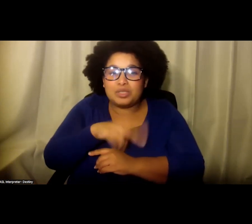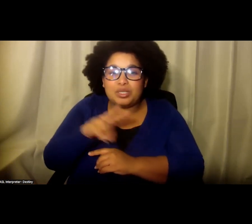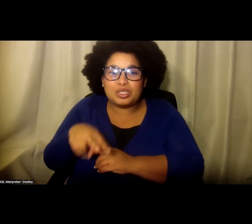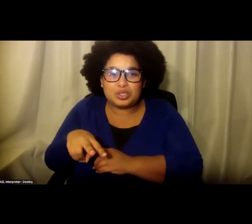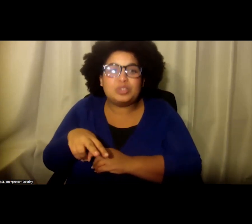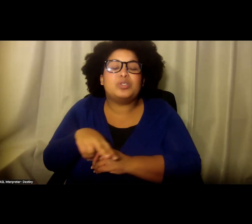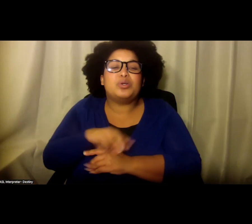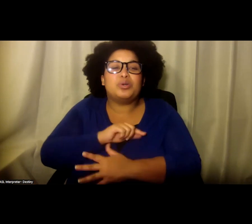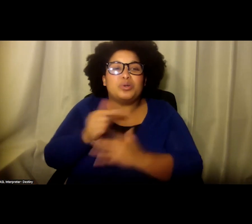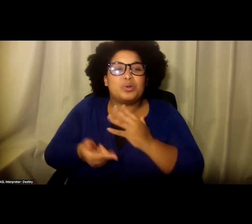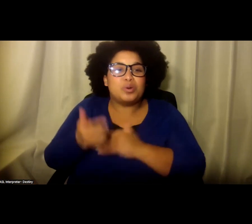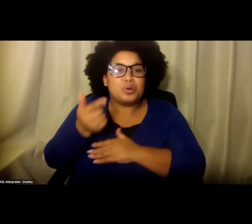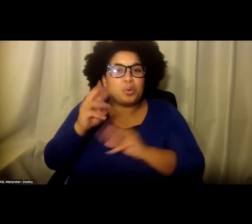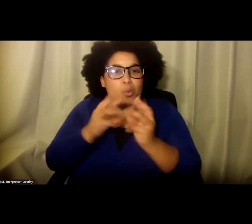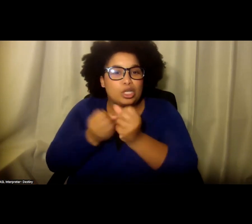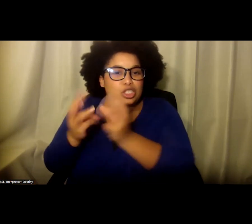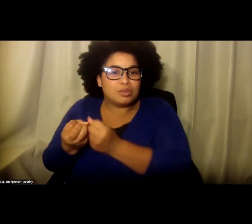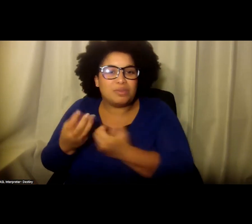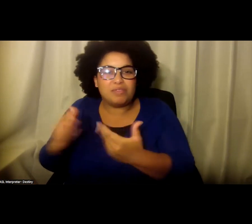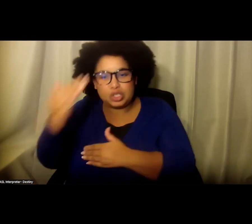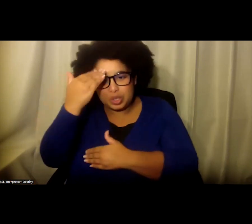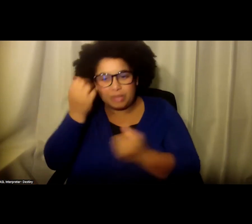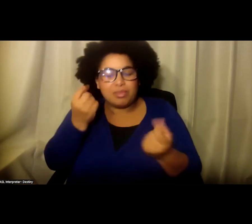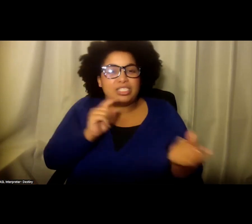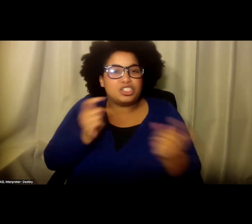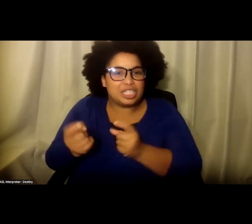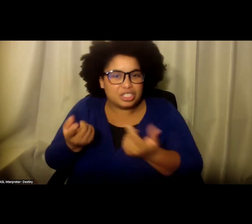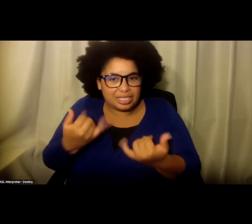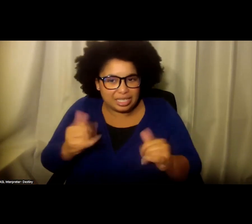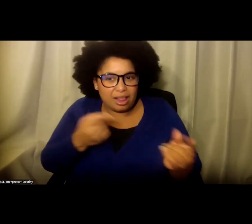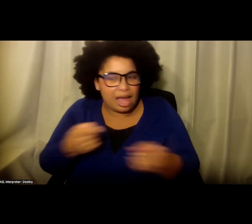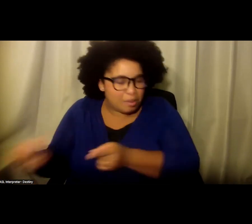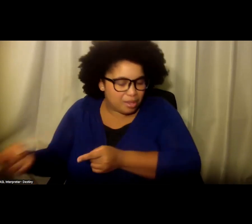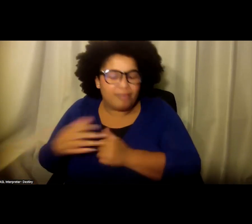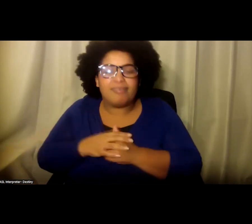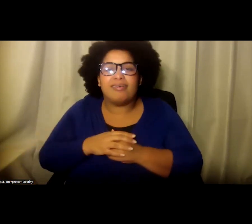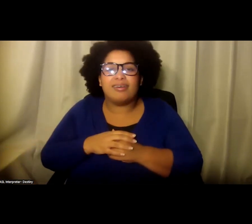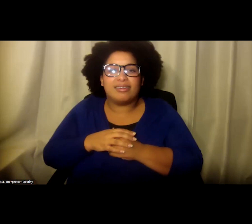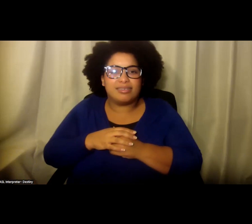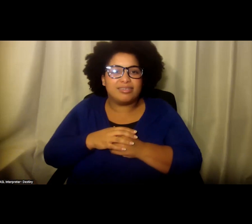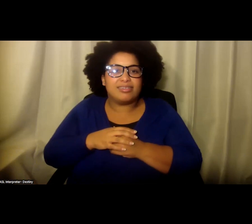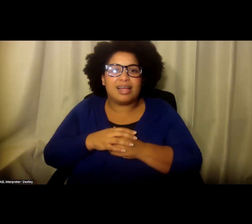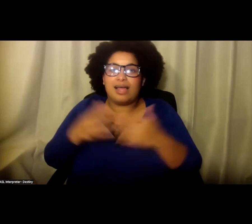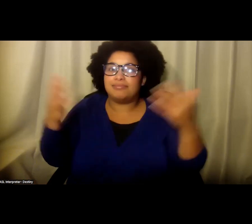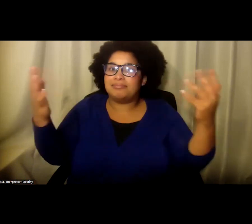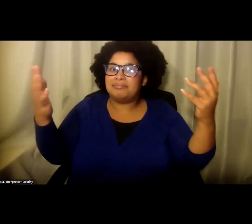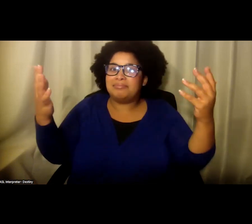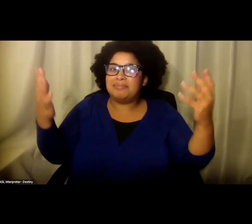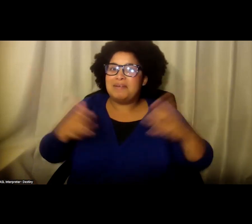because we recognized that there still was change that was underway. And to our great delight,